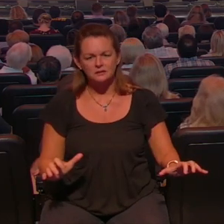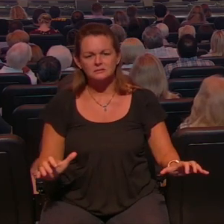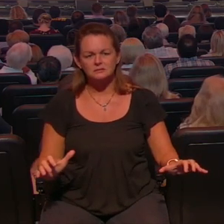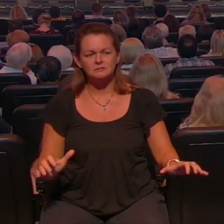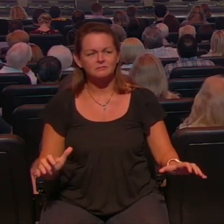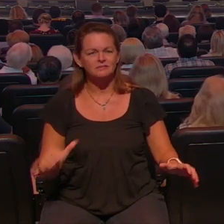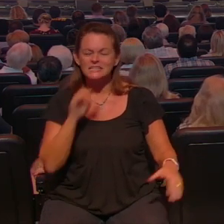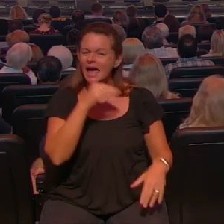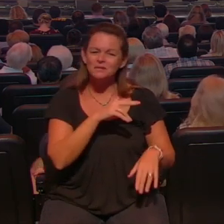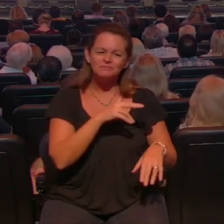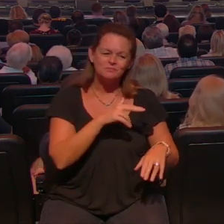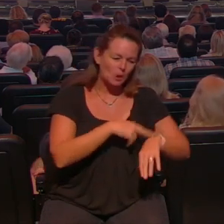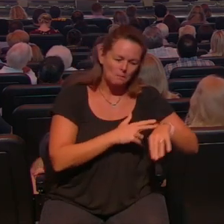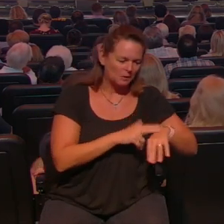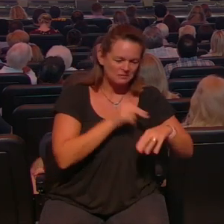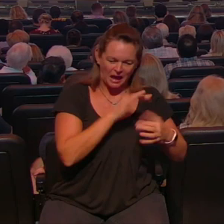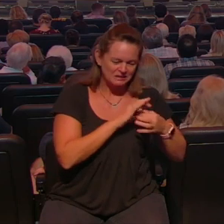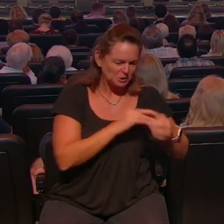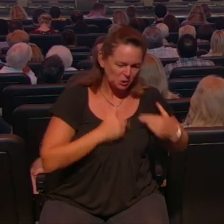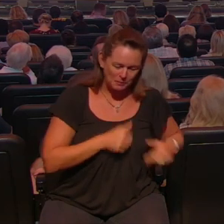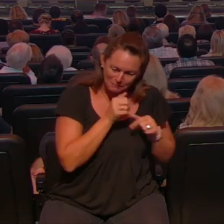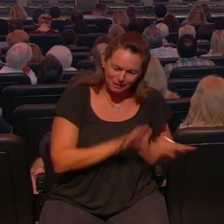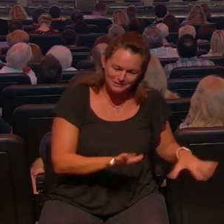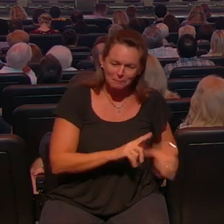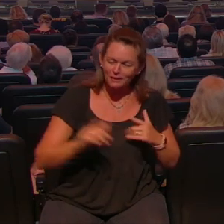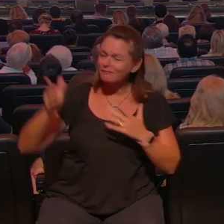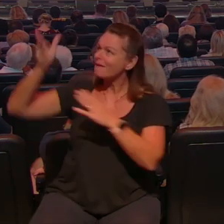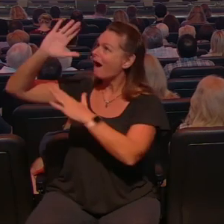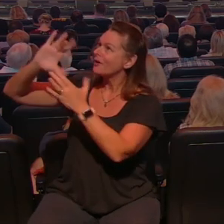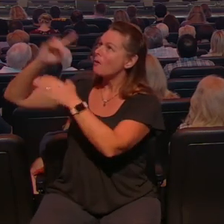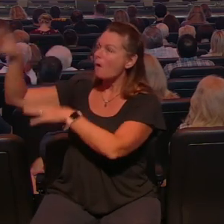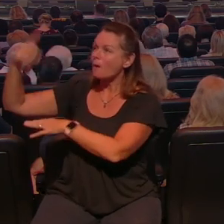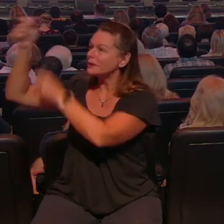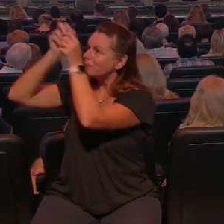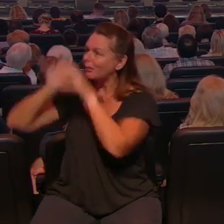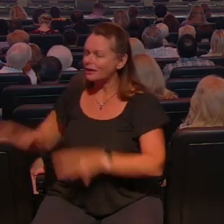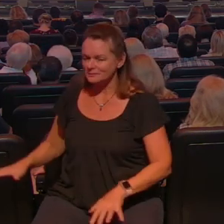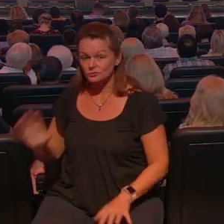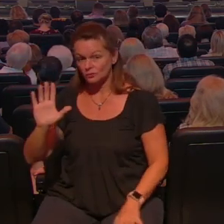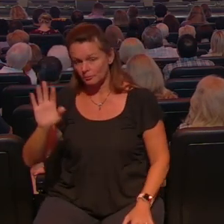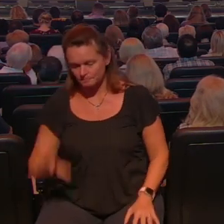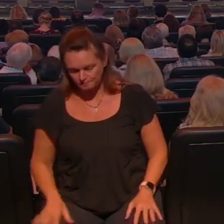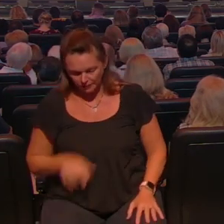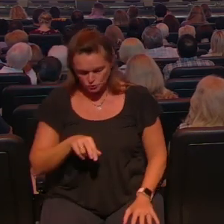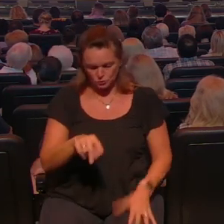finances in order so number one it takes two legs here's here's number two uh why talk about money